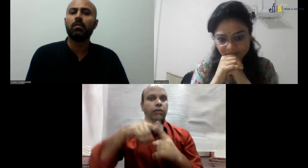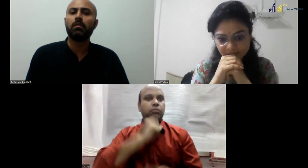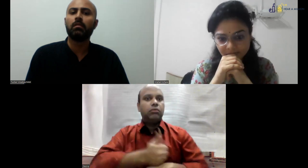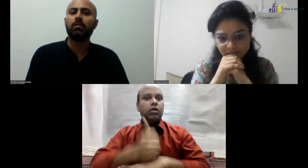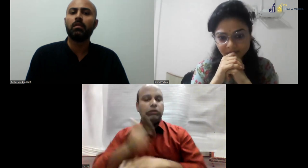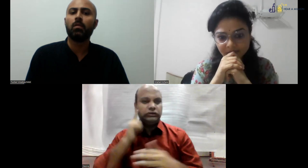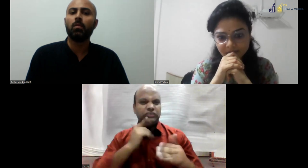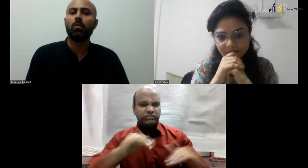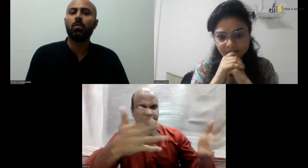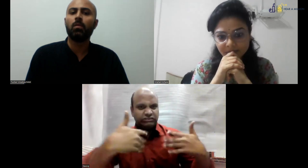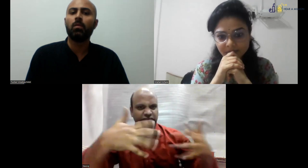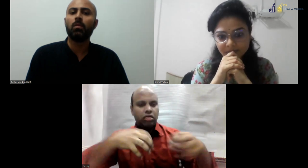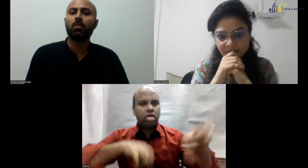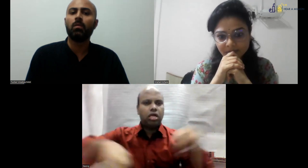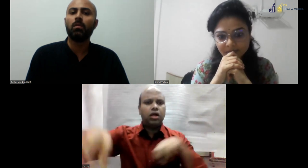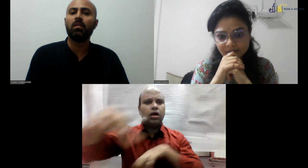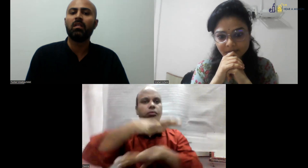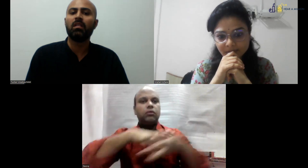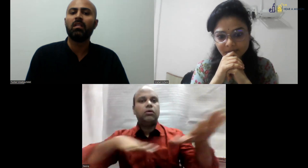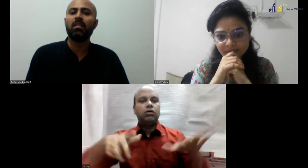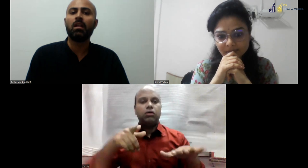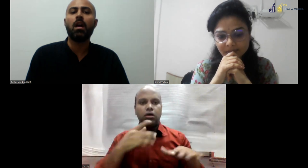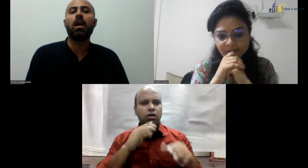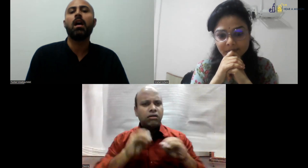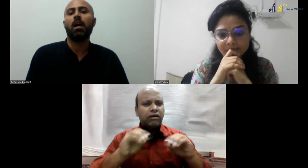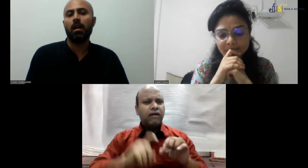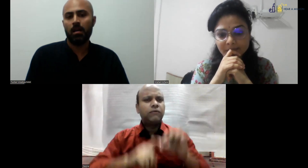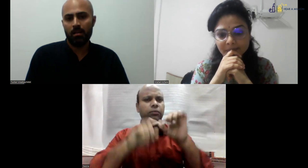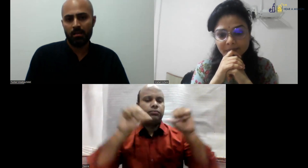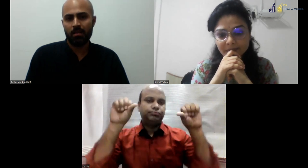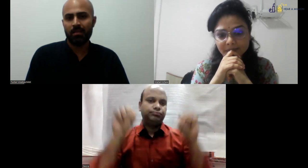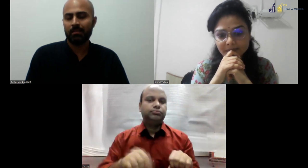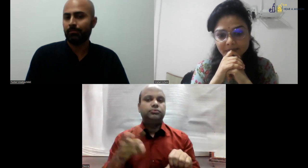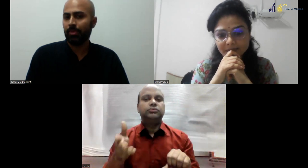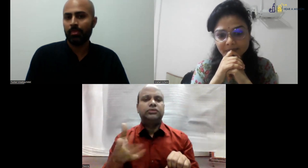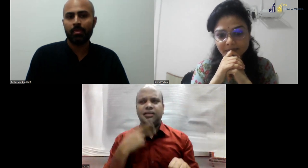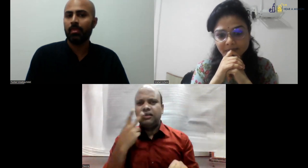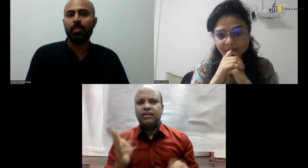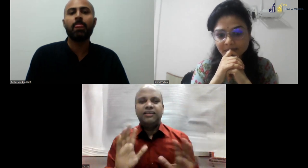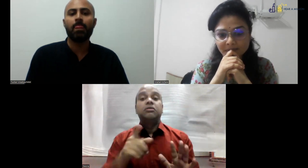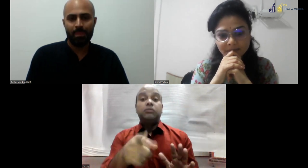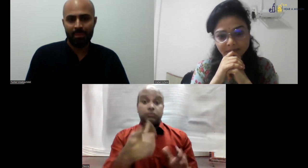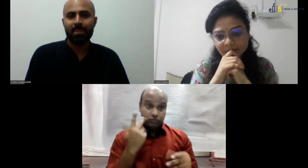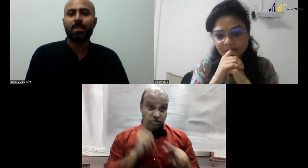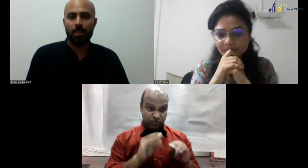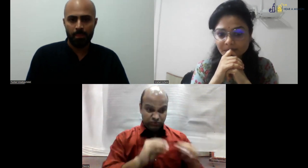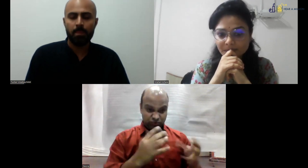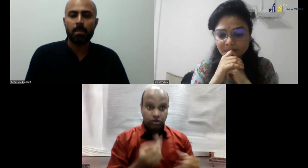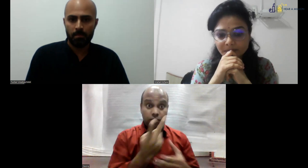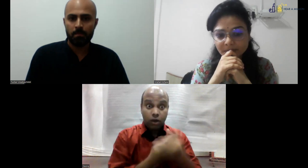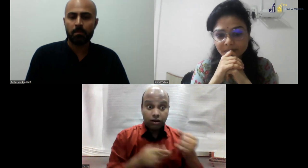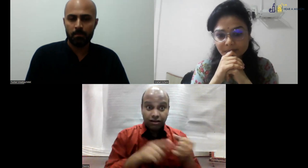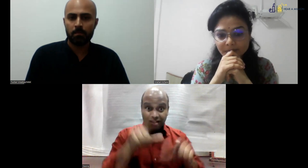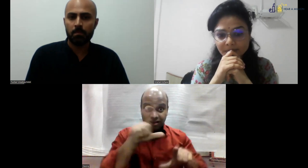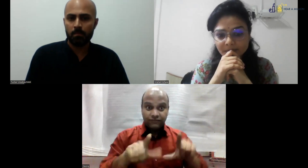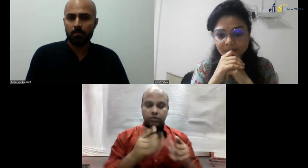here we also have to understand that there are a lot of NGOs who open up just because of the funding from the government, but their quality and the level of education they're